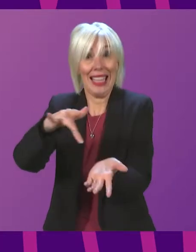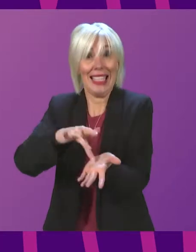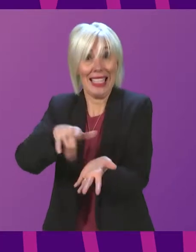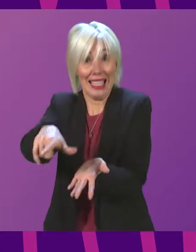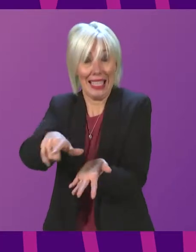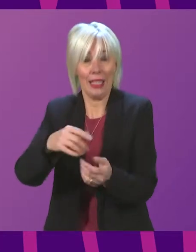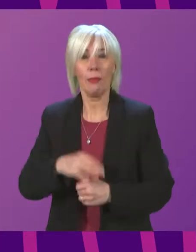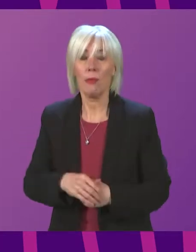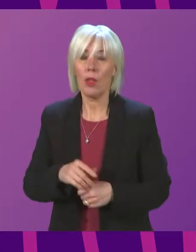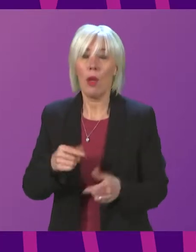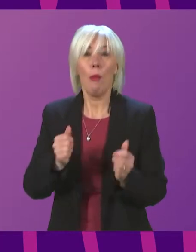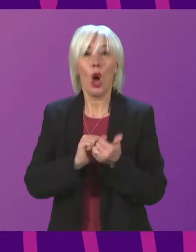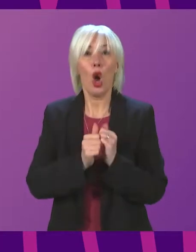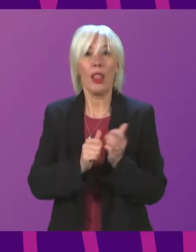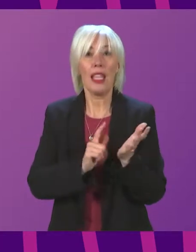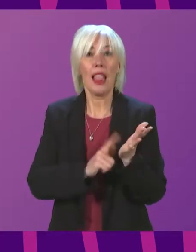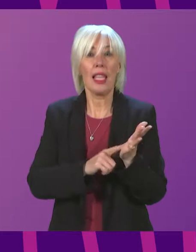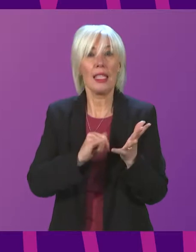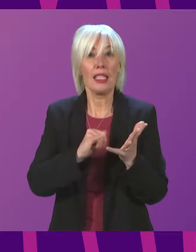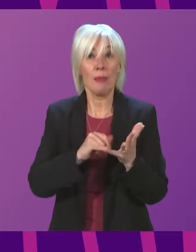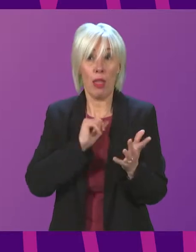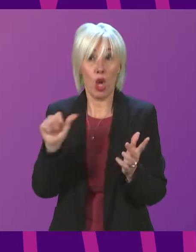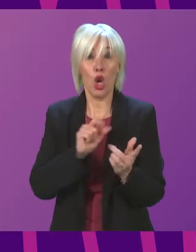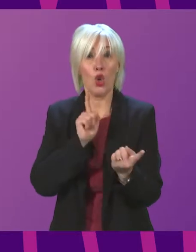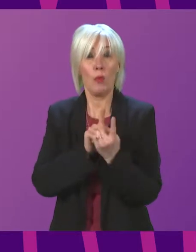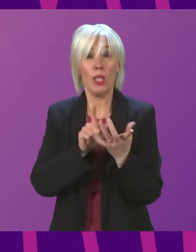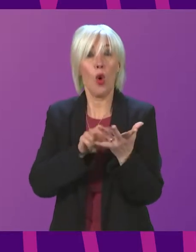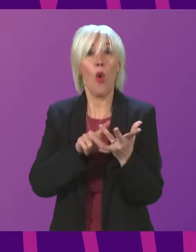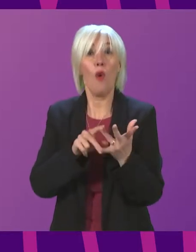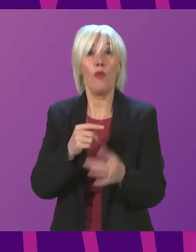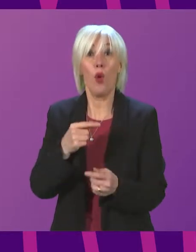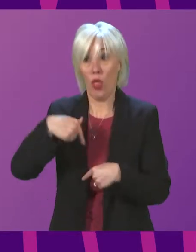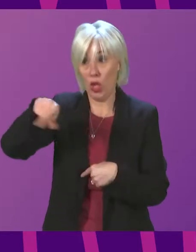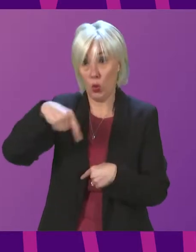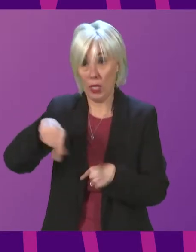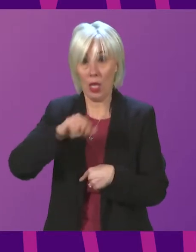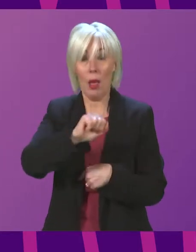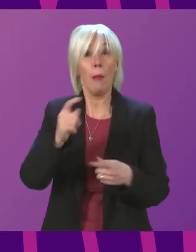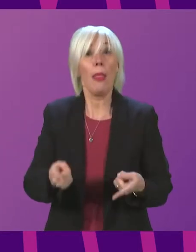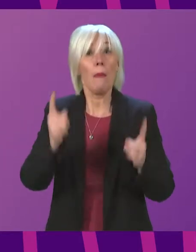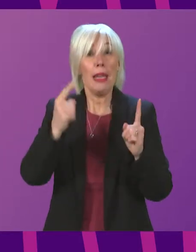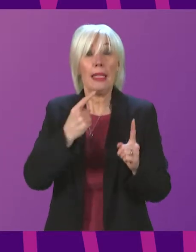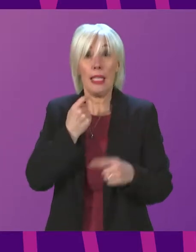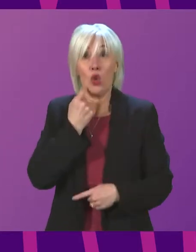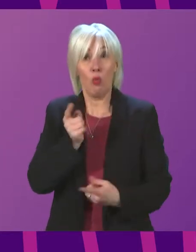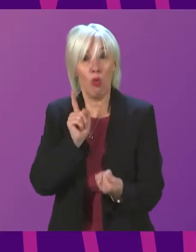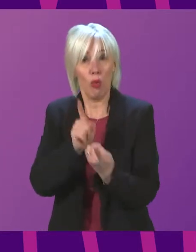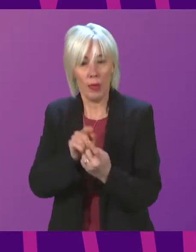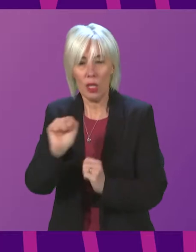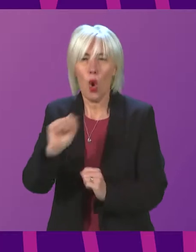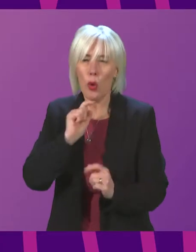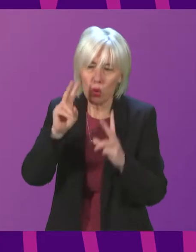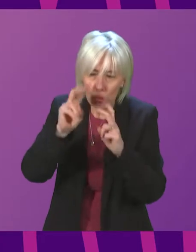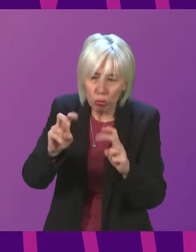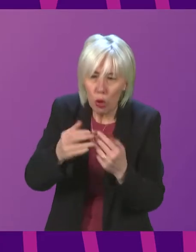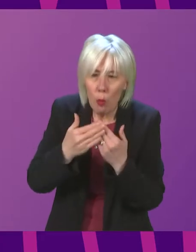Along with my colleague Liz Smith, I am due to be meeting Ovo later this week. The minister said he is seeing them tomorrow. Will he explore with Ovo the extent